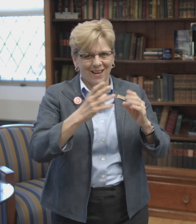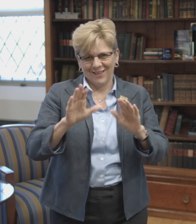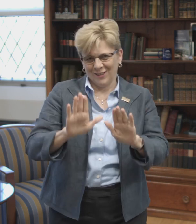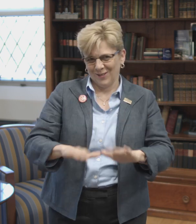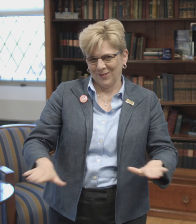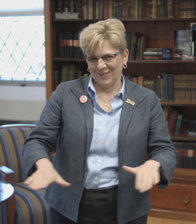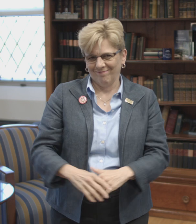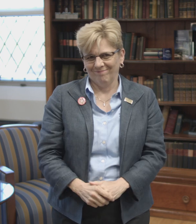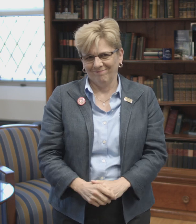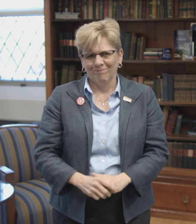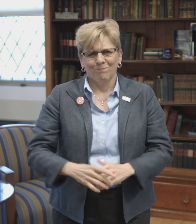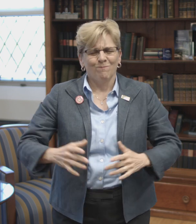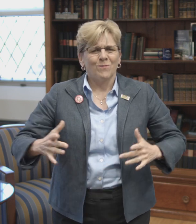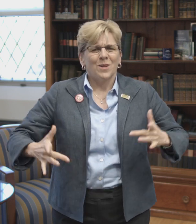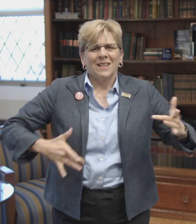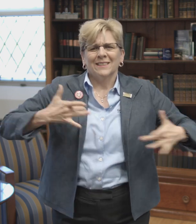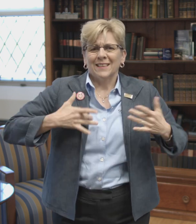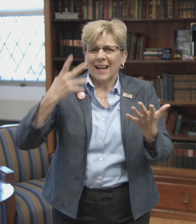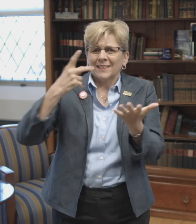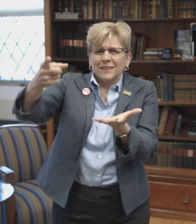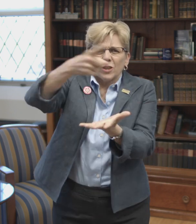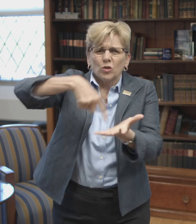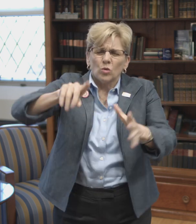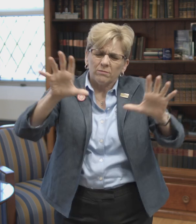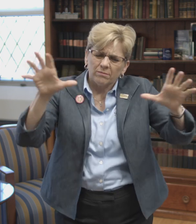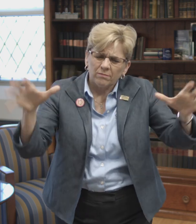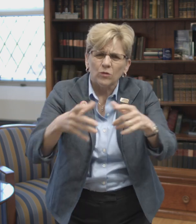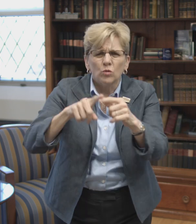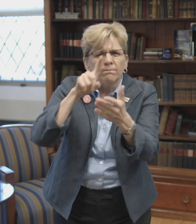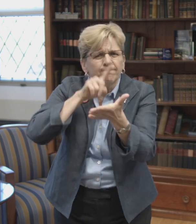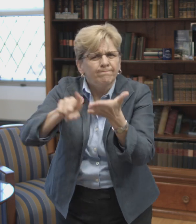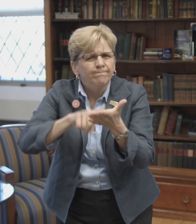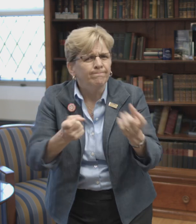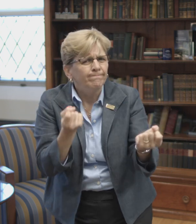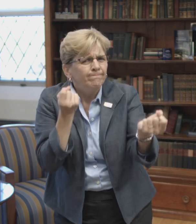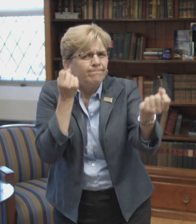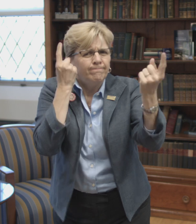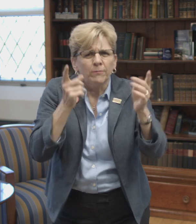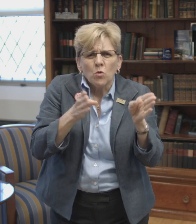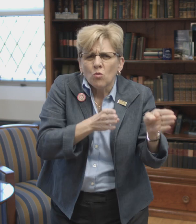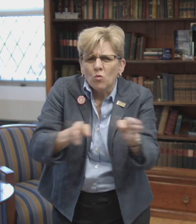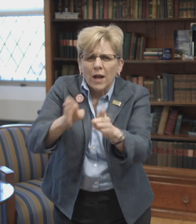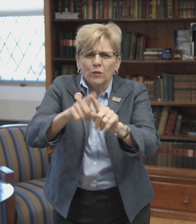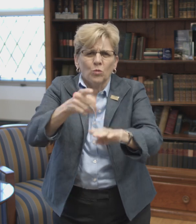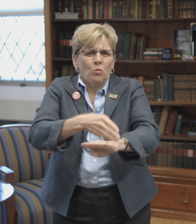children. We are excited to see people getting together to examine ways to improve the quality of